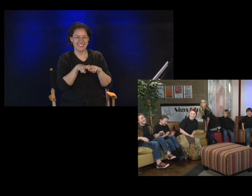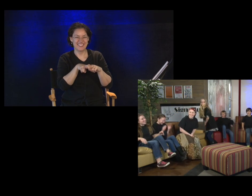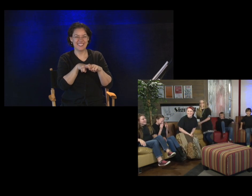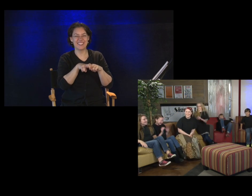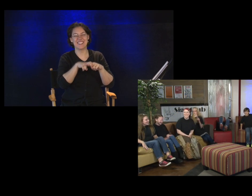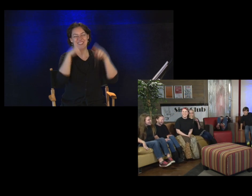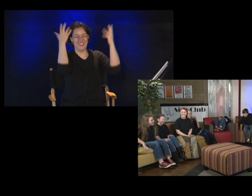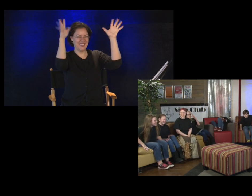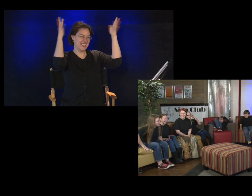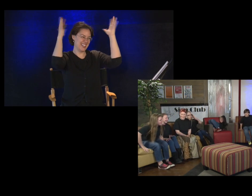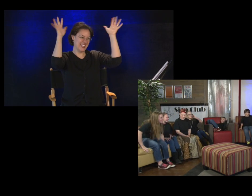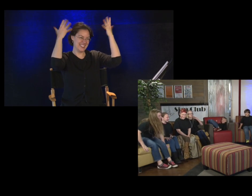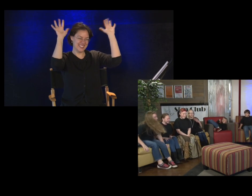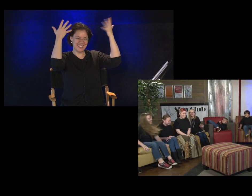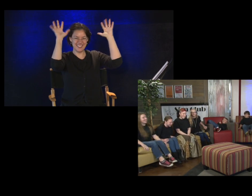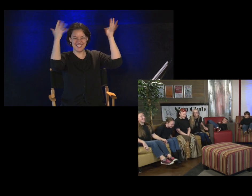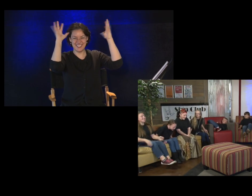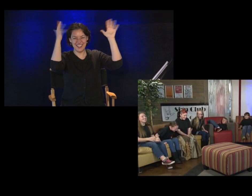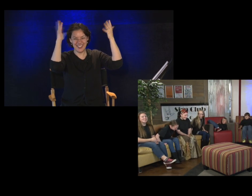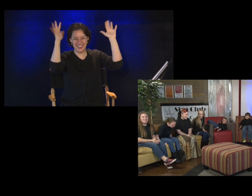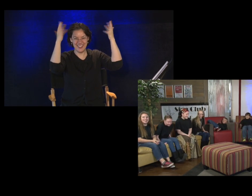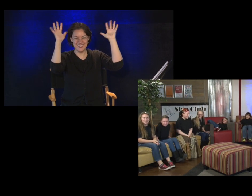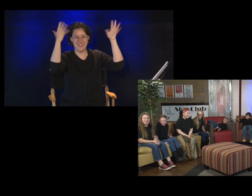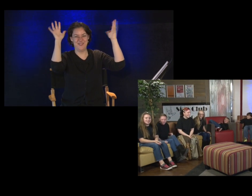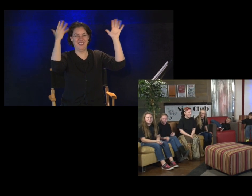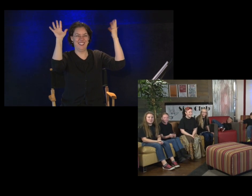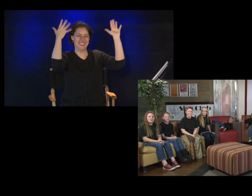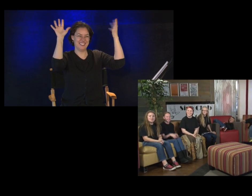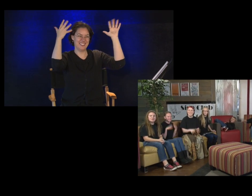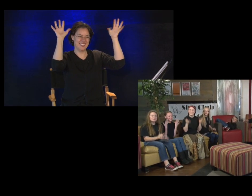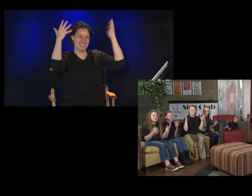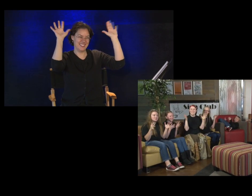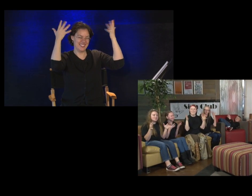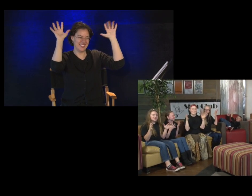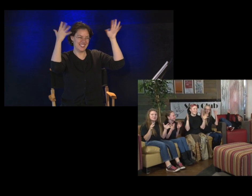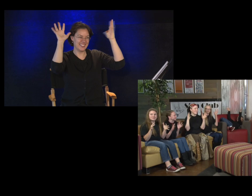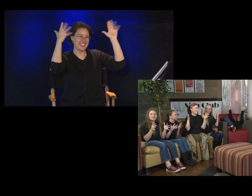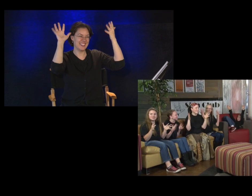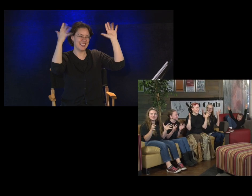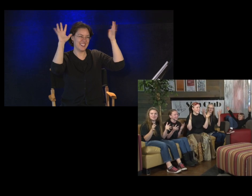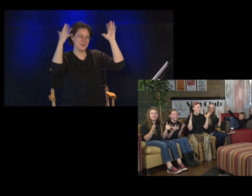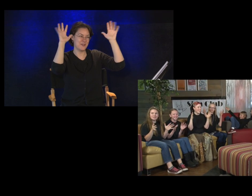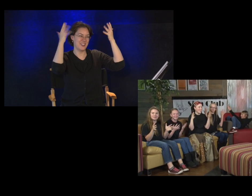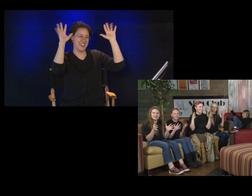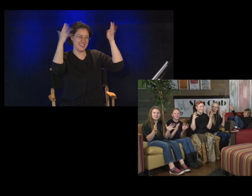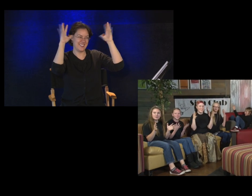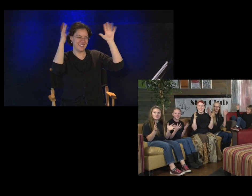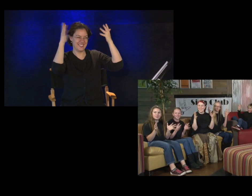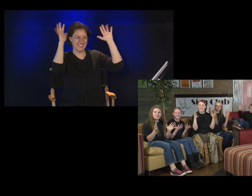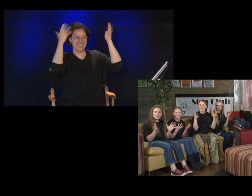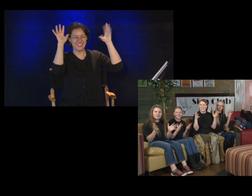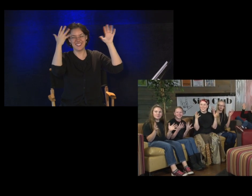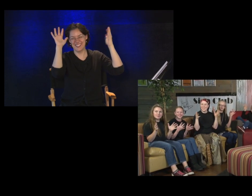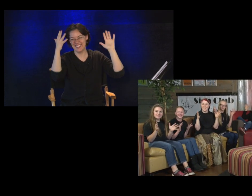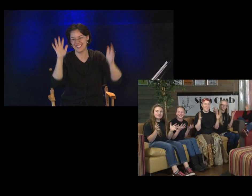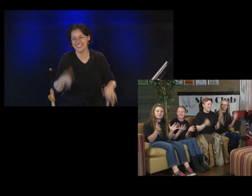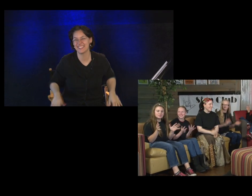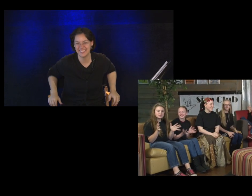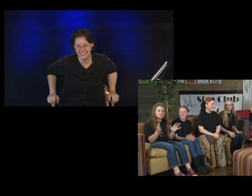Good job, you guys. Good job. Deaf applause. Good. We were landing out. Good. Good, good,